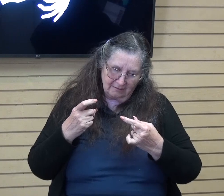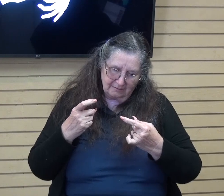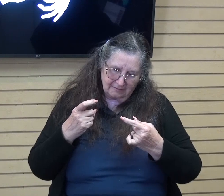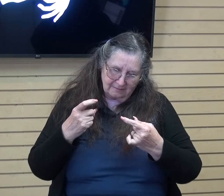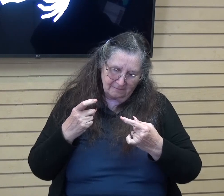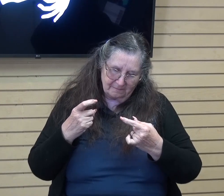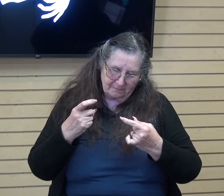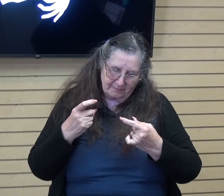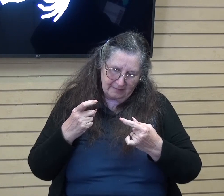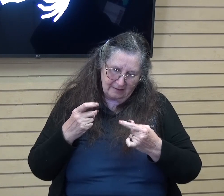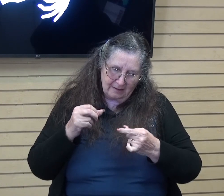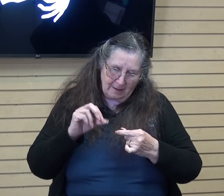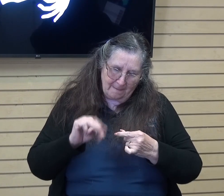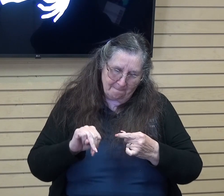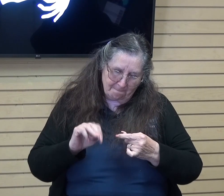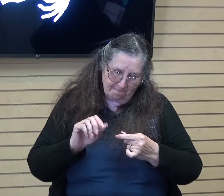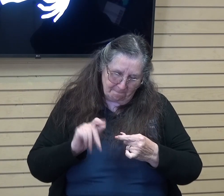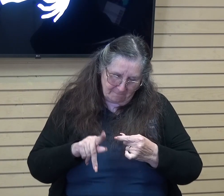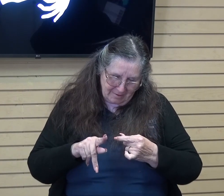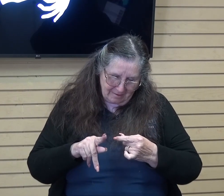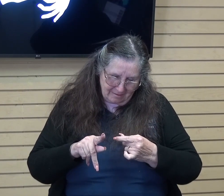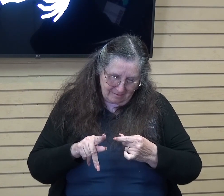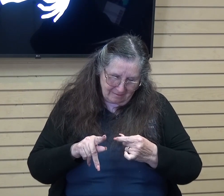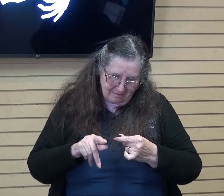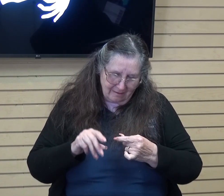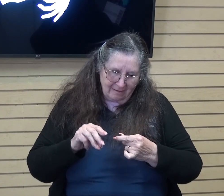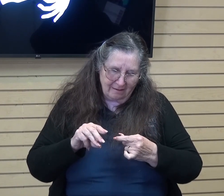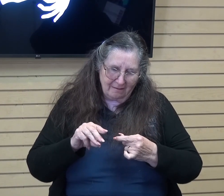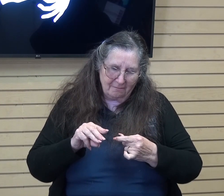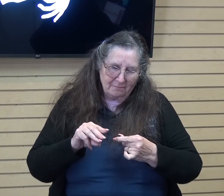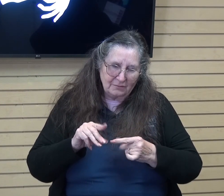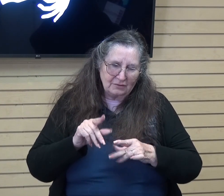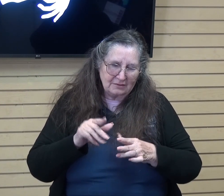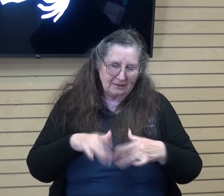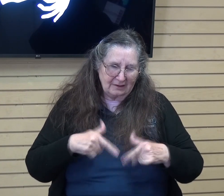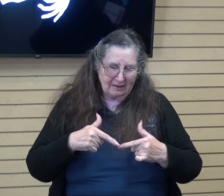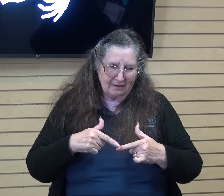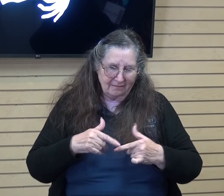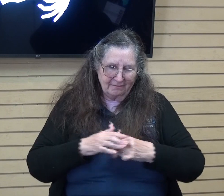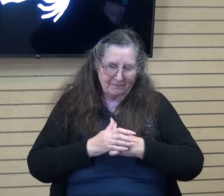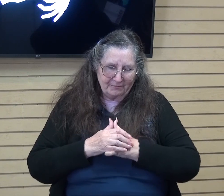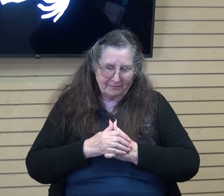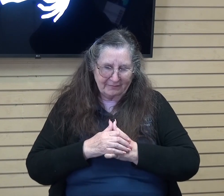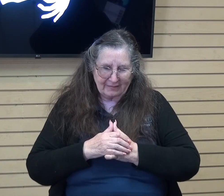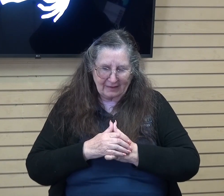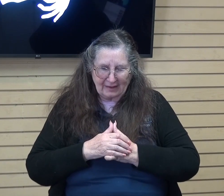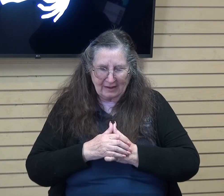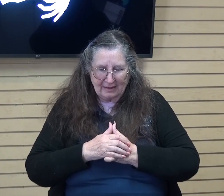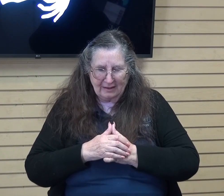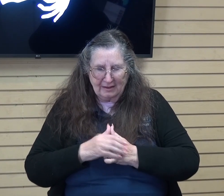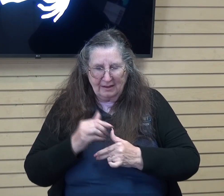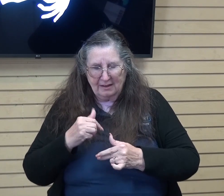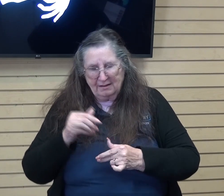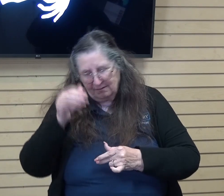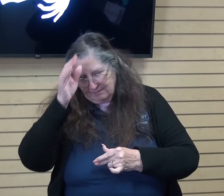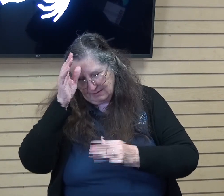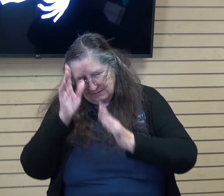the map to life lord while we're here and so father i just pray that when we find